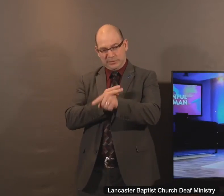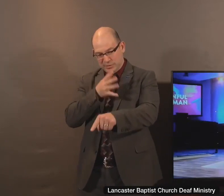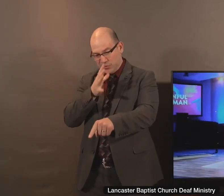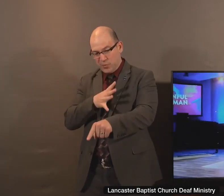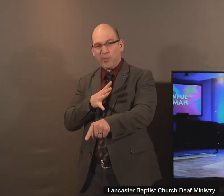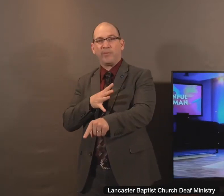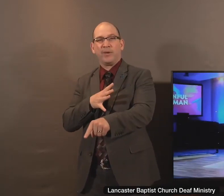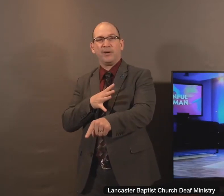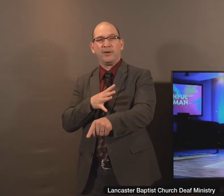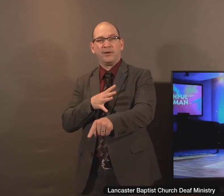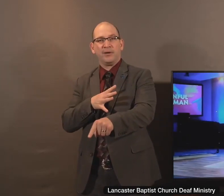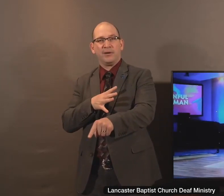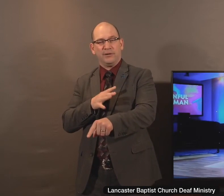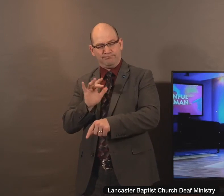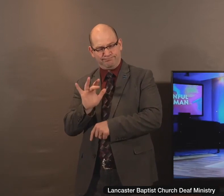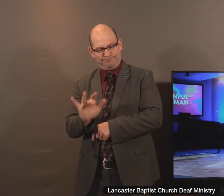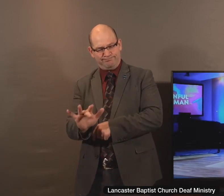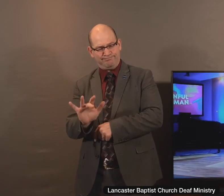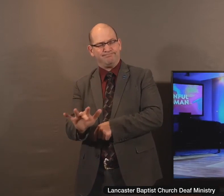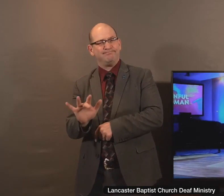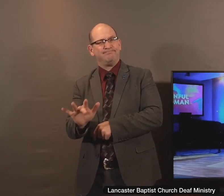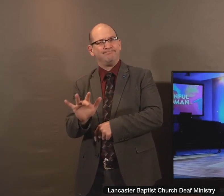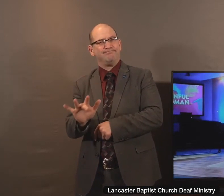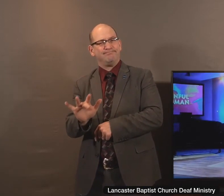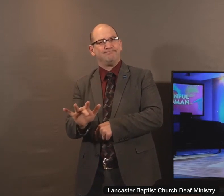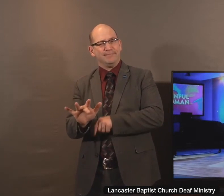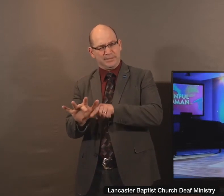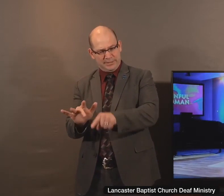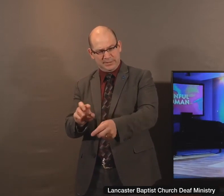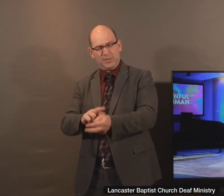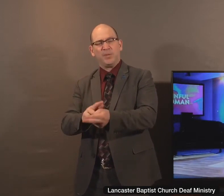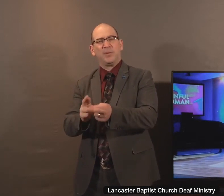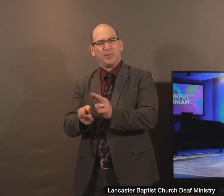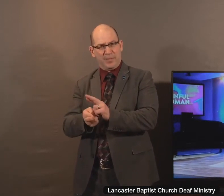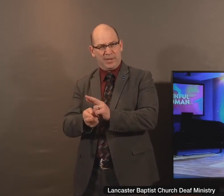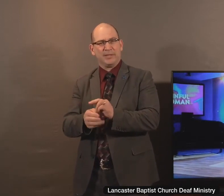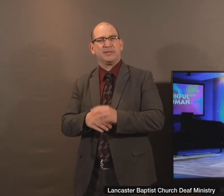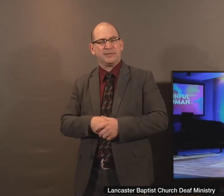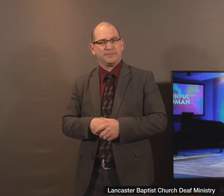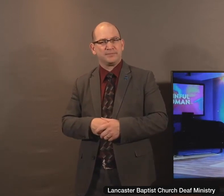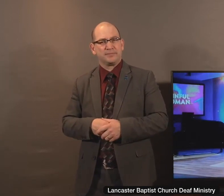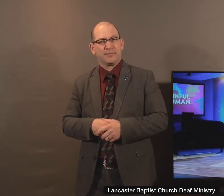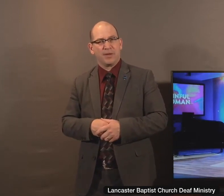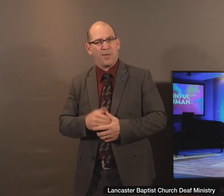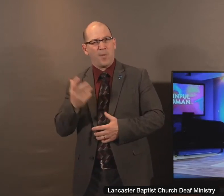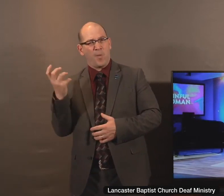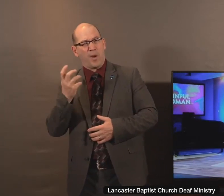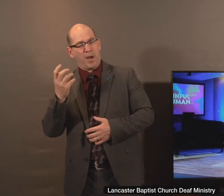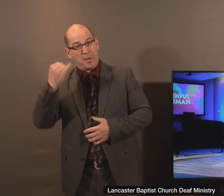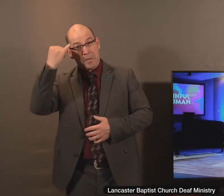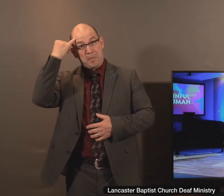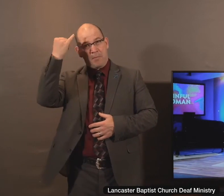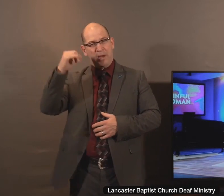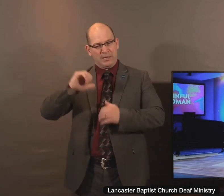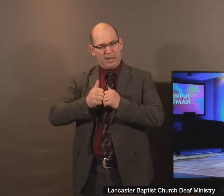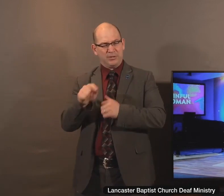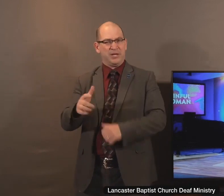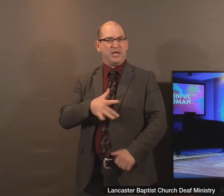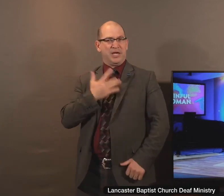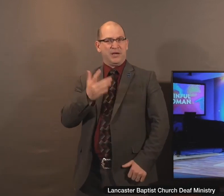working on her heart. She had a heart of repentance. And one can only imagine how she felt when she came into